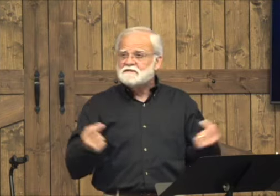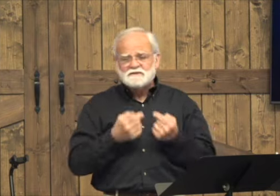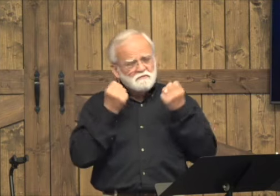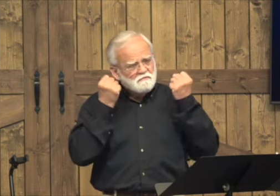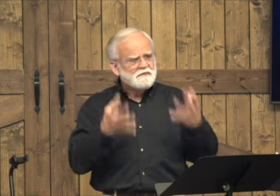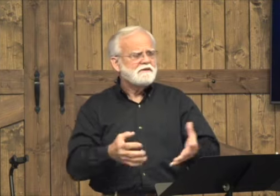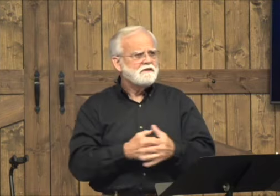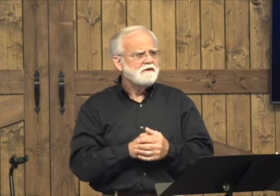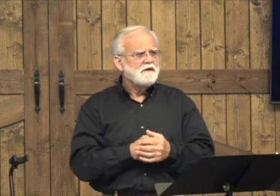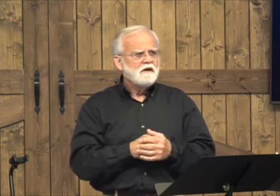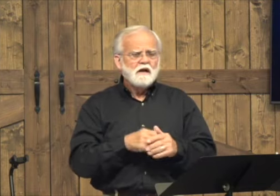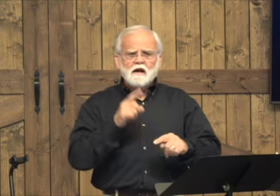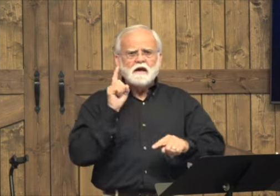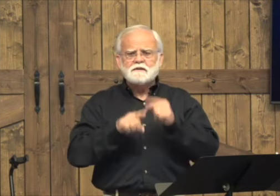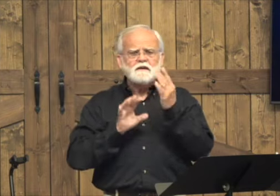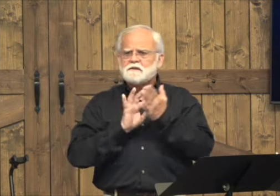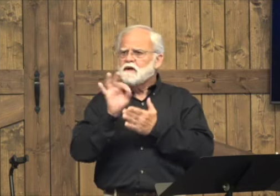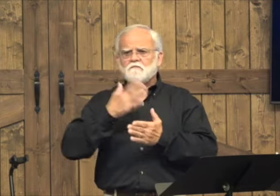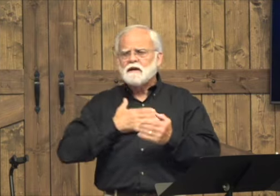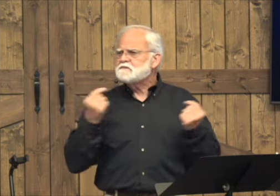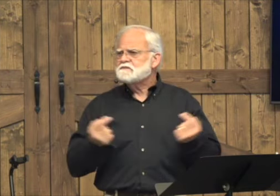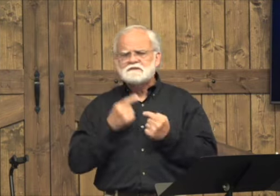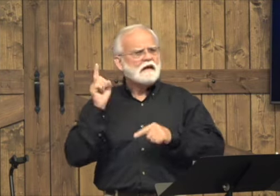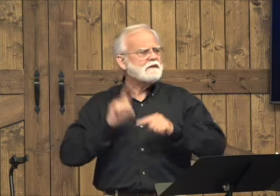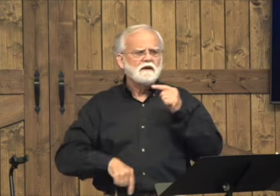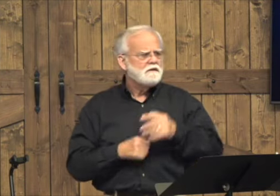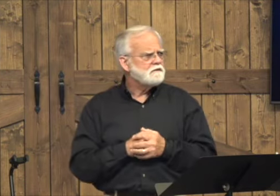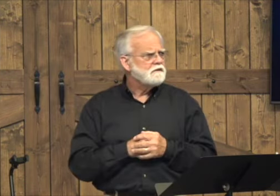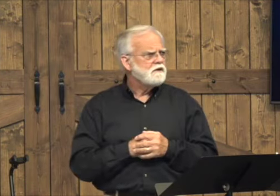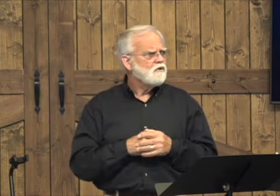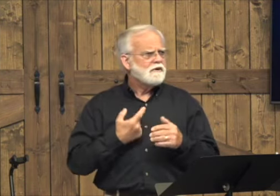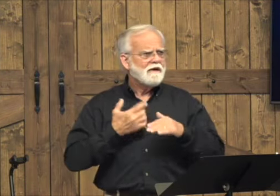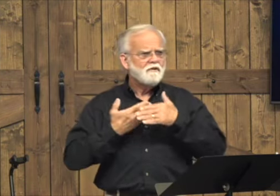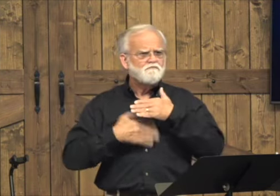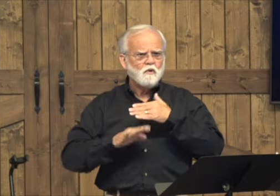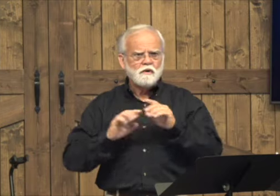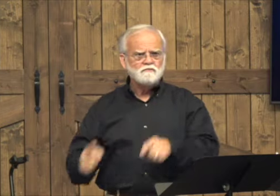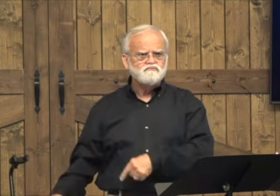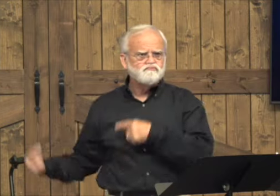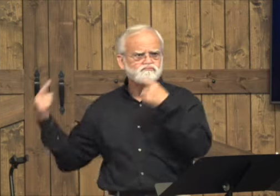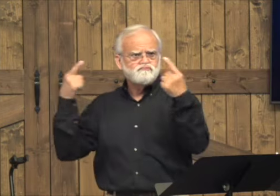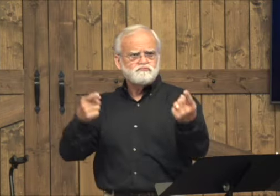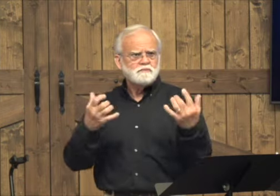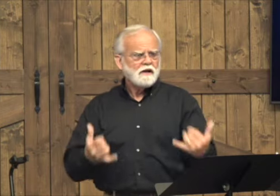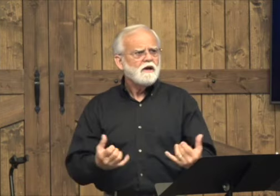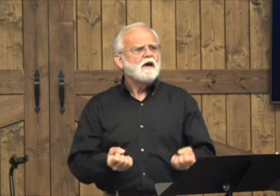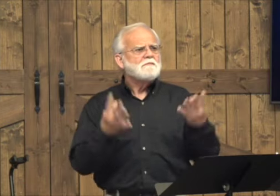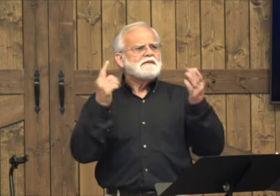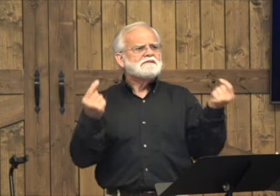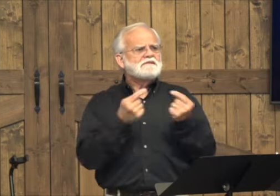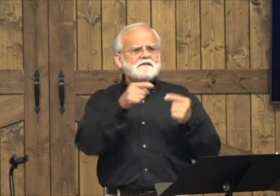You know, sometimes we have many things. We can't count. You know, since we've been born,